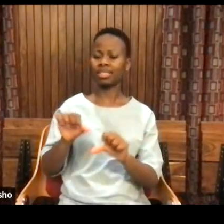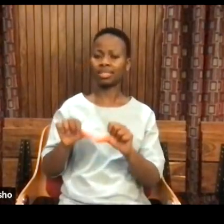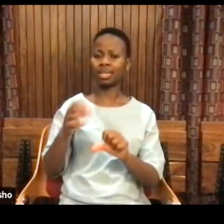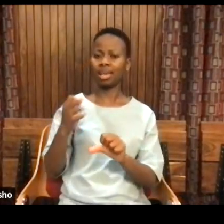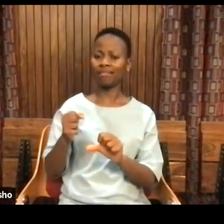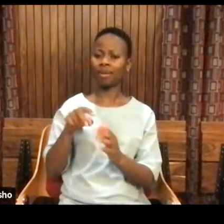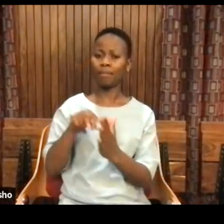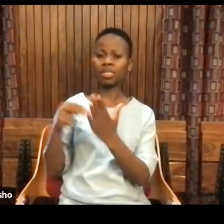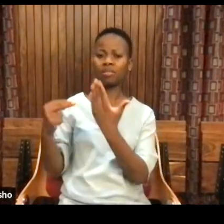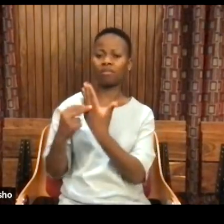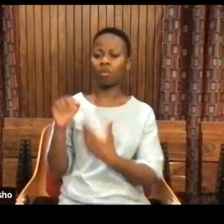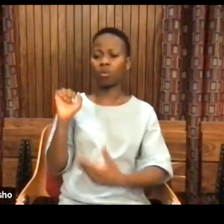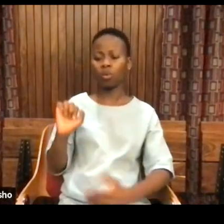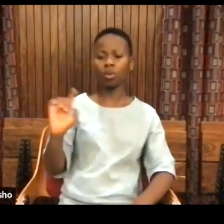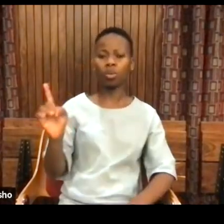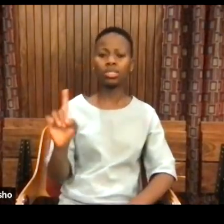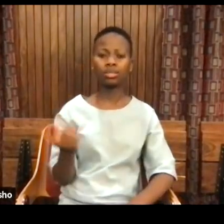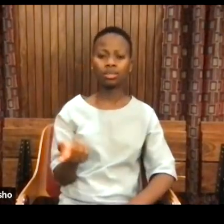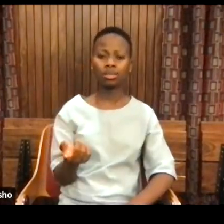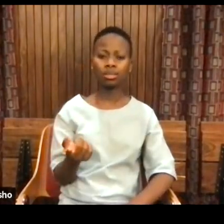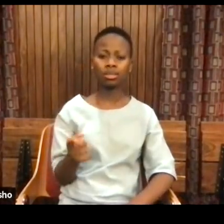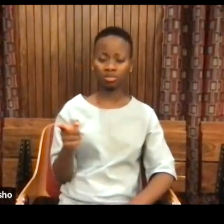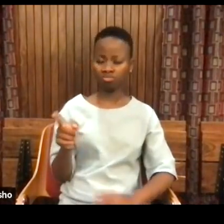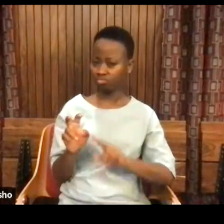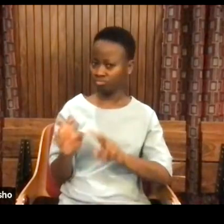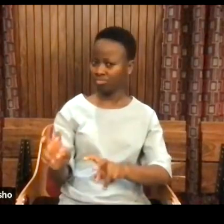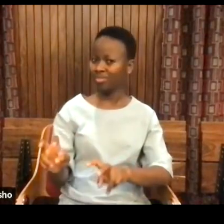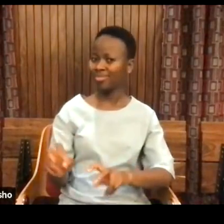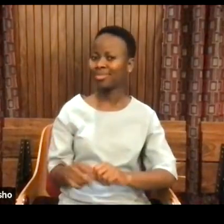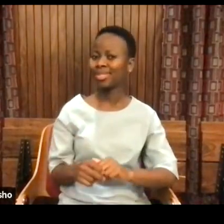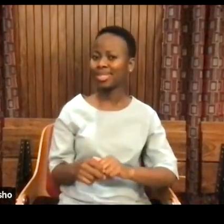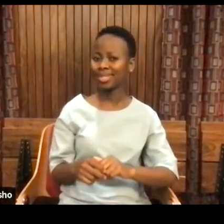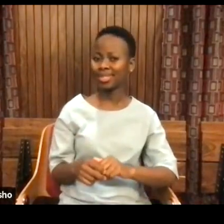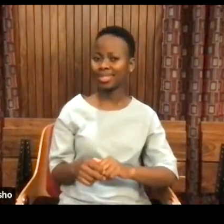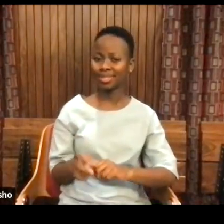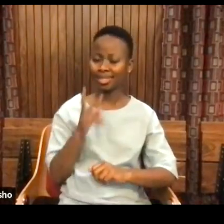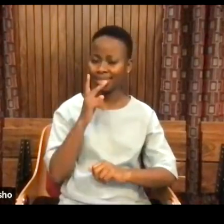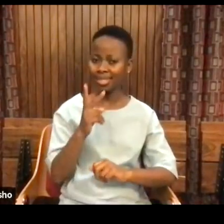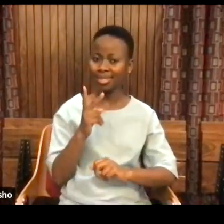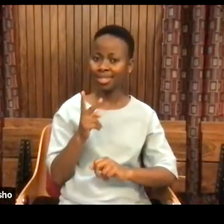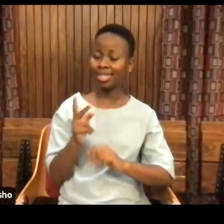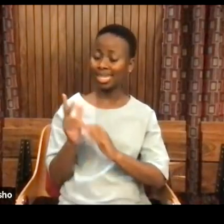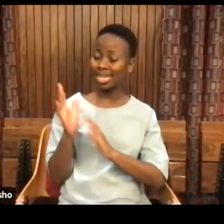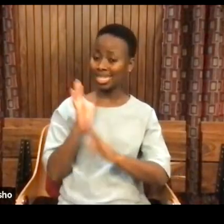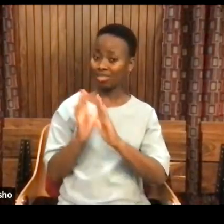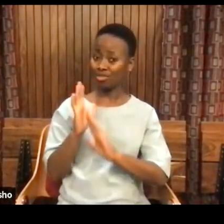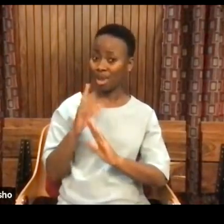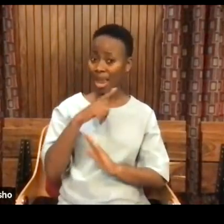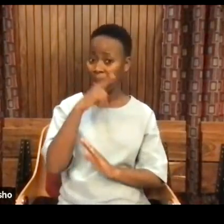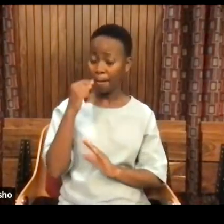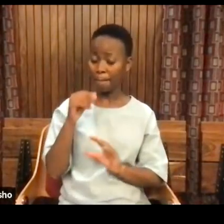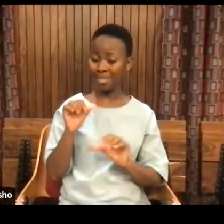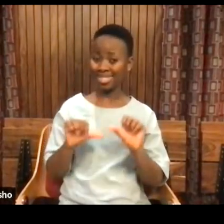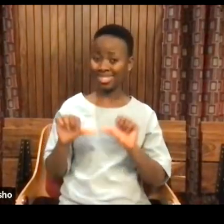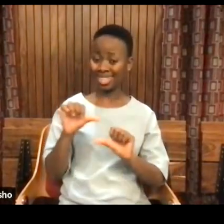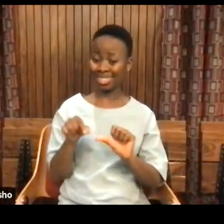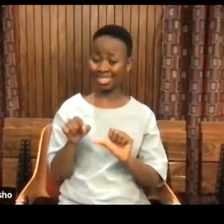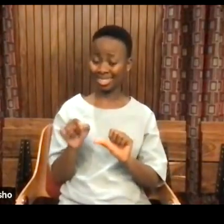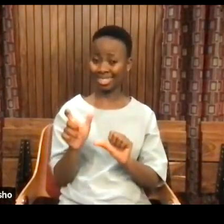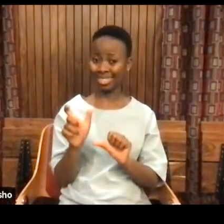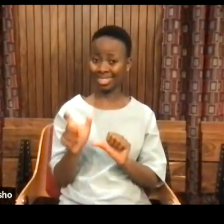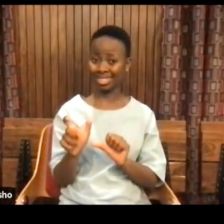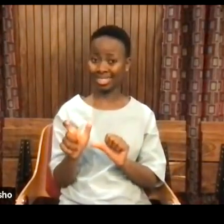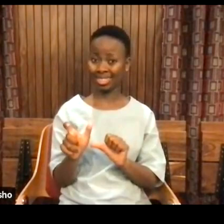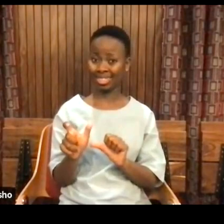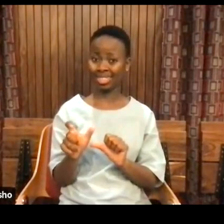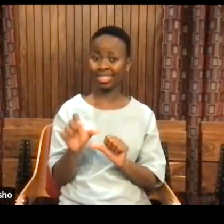So many of you in this room don't even know that even the history of the term science actually comes out of